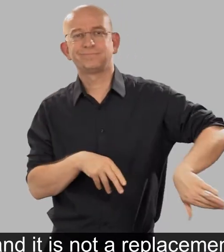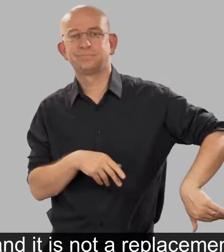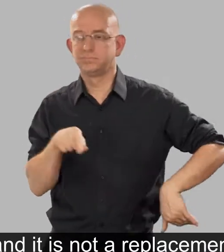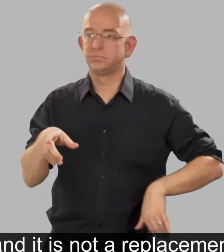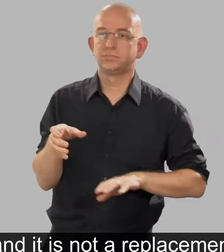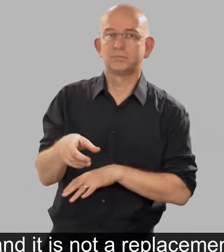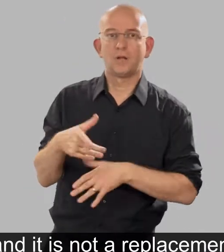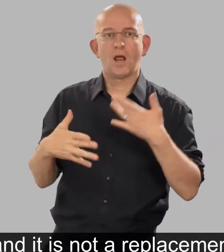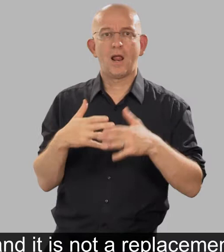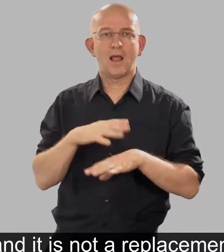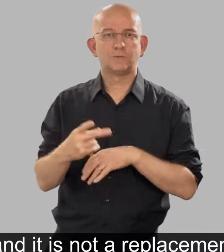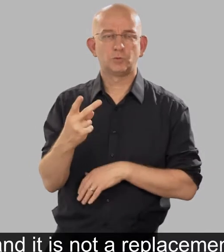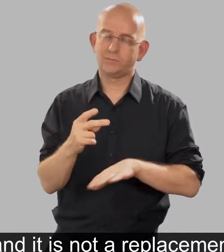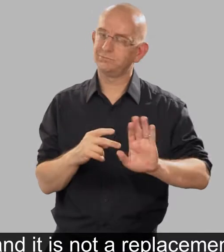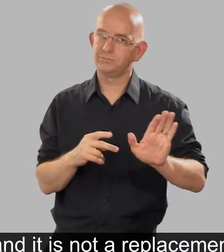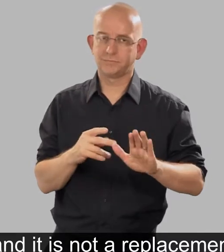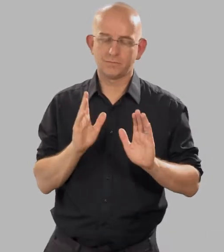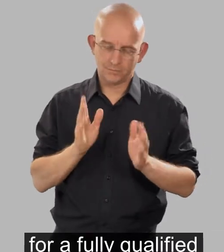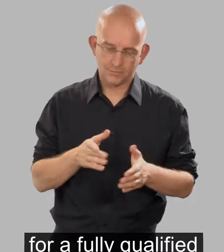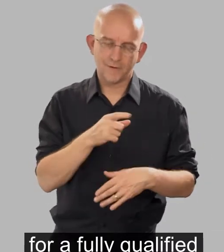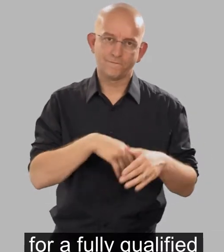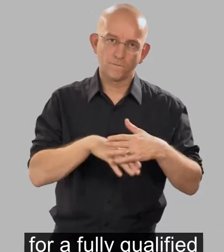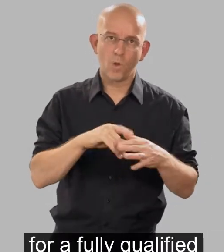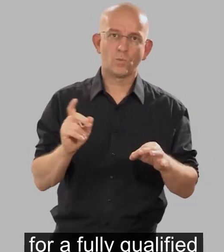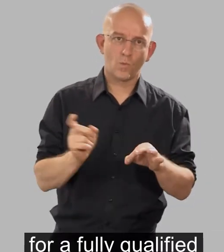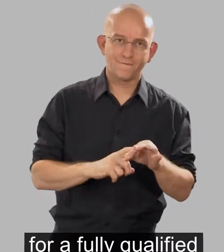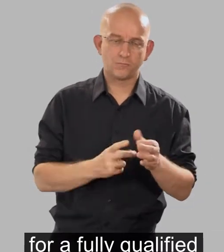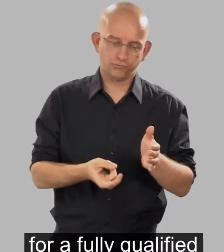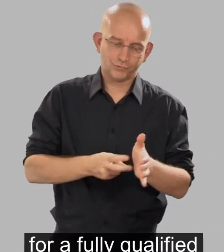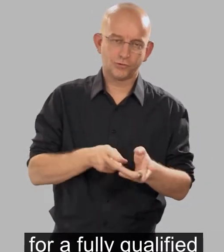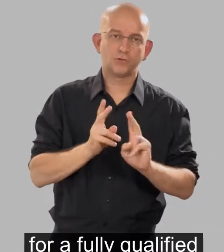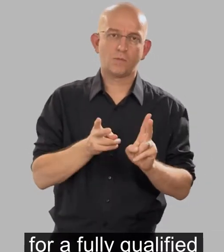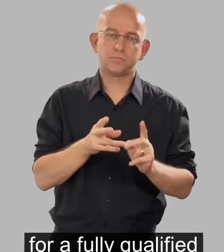a replacement for a fully qualified and registered interpreter.